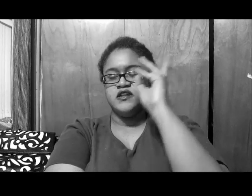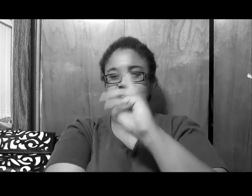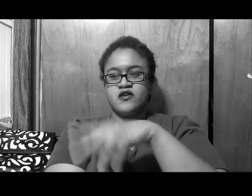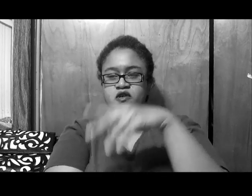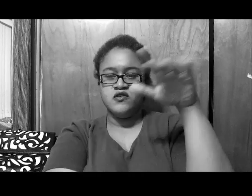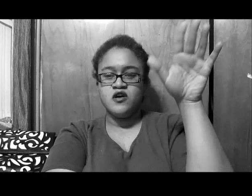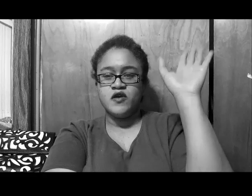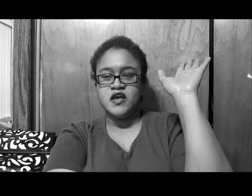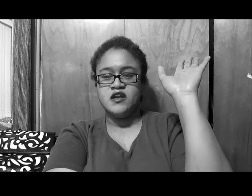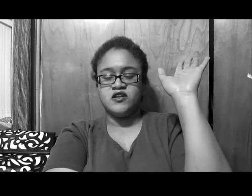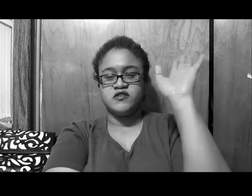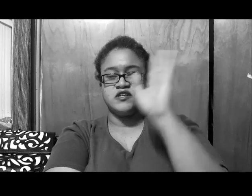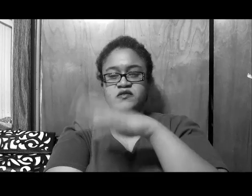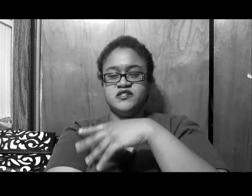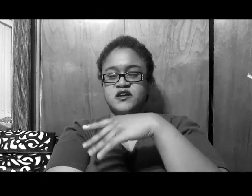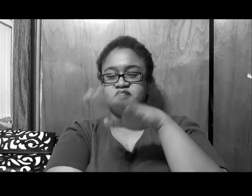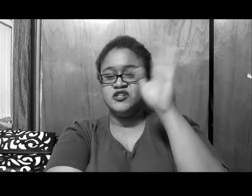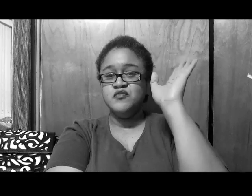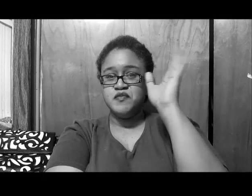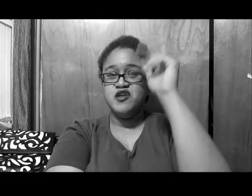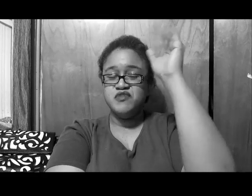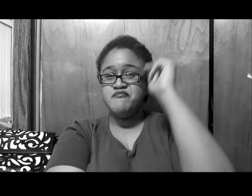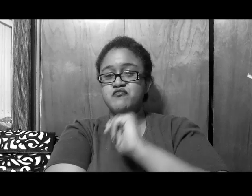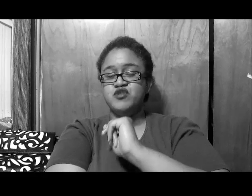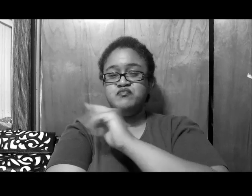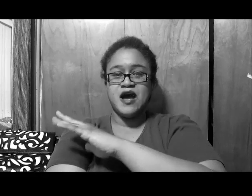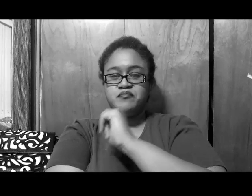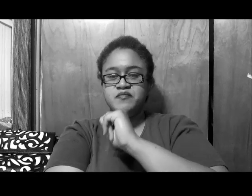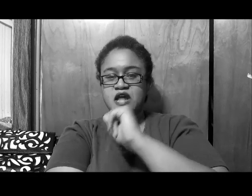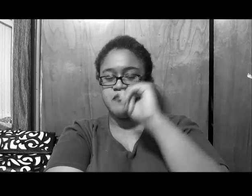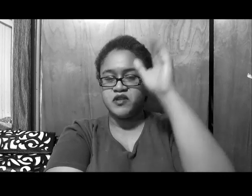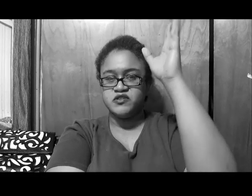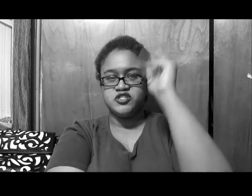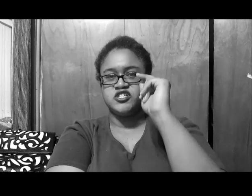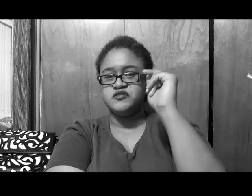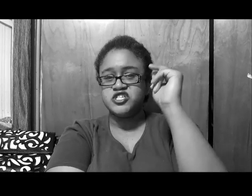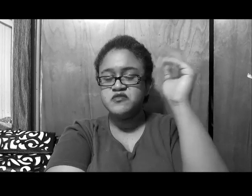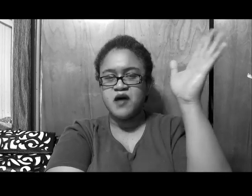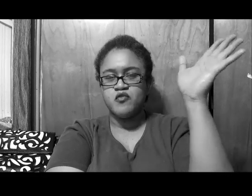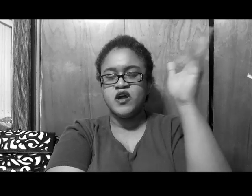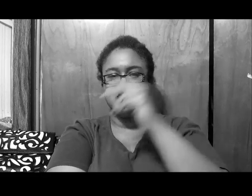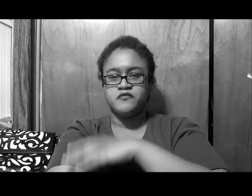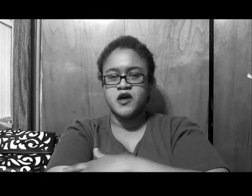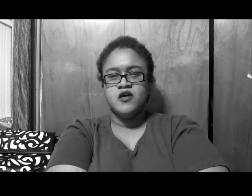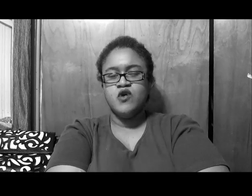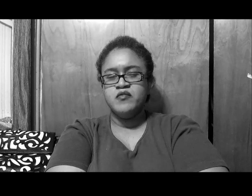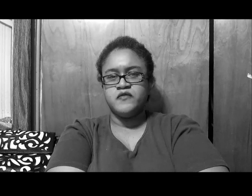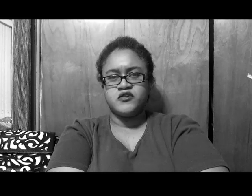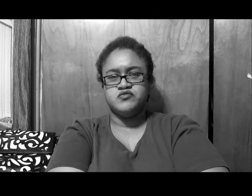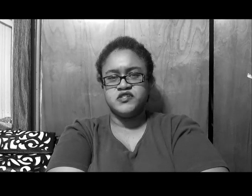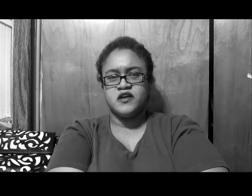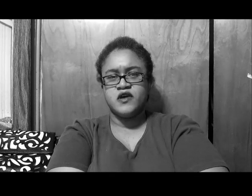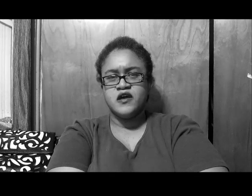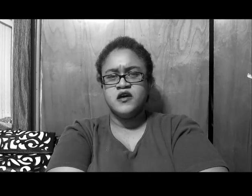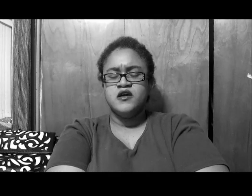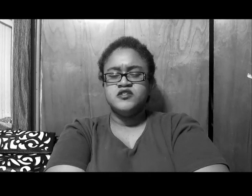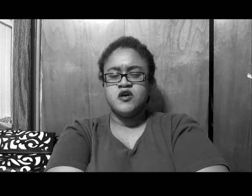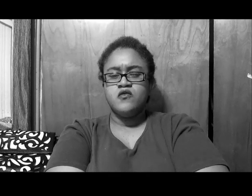Nene's like, okay, you can go ahead and talk to Nene, it's done there, blah, blah, blah, blah, blah, blah, whatever the, whatever the fuck she was saying, okay, so,